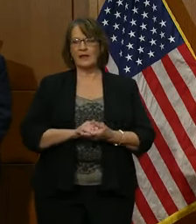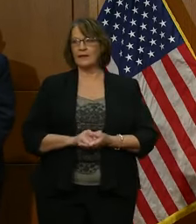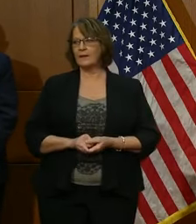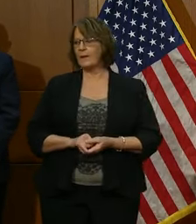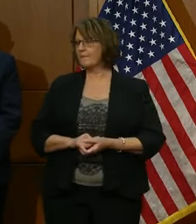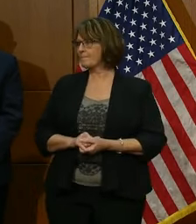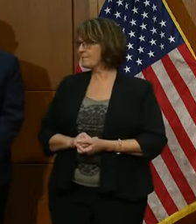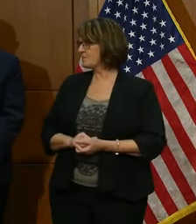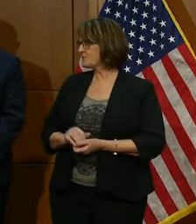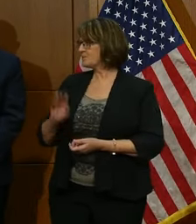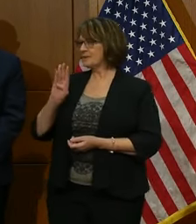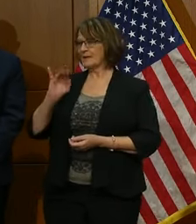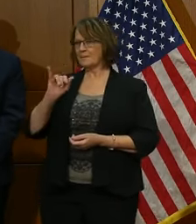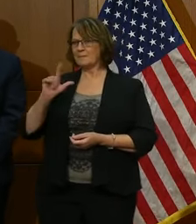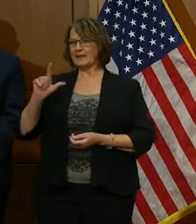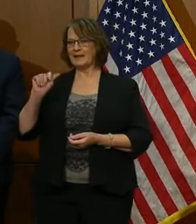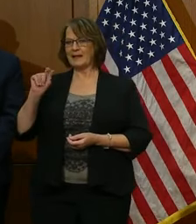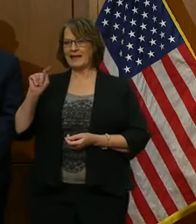progress index.